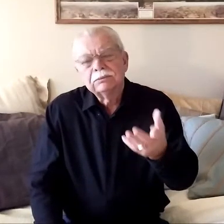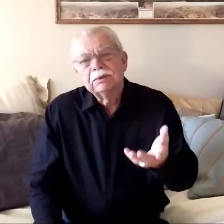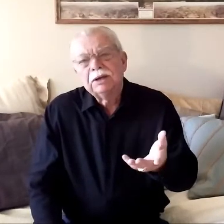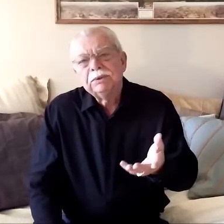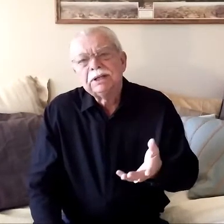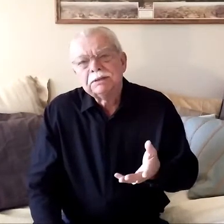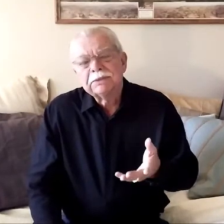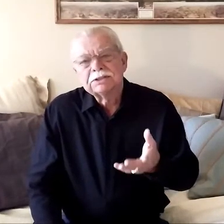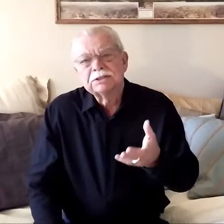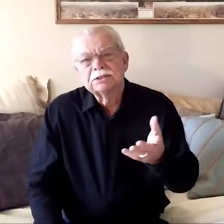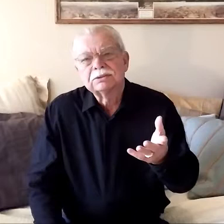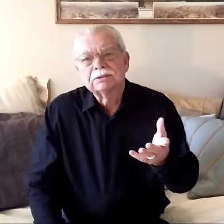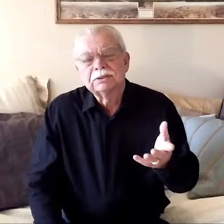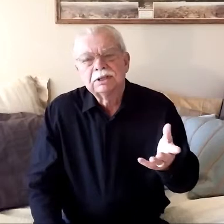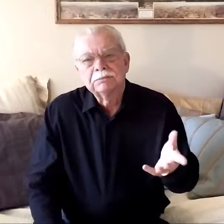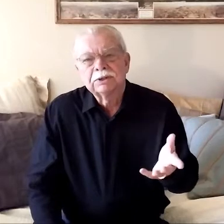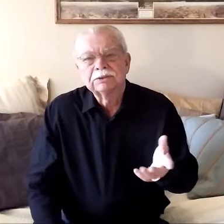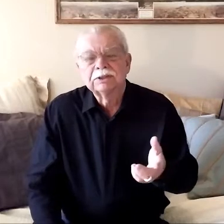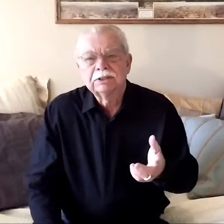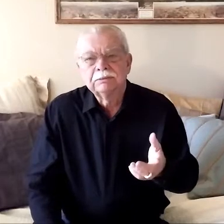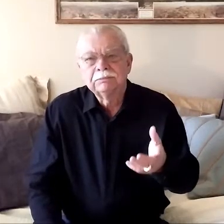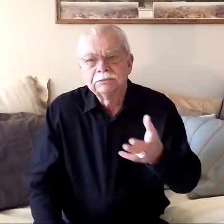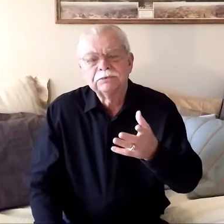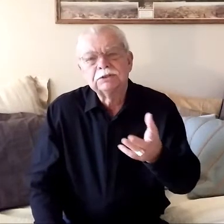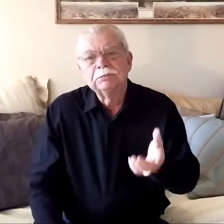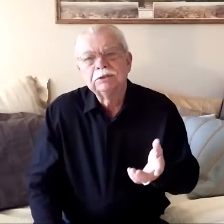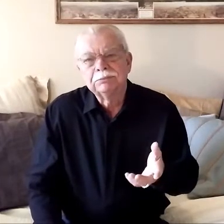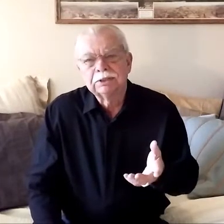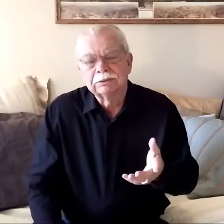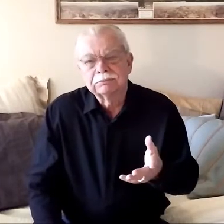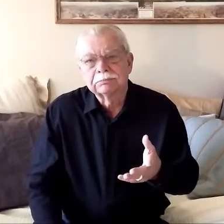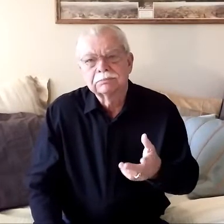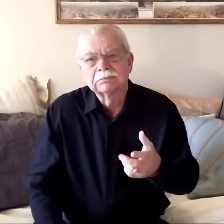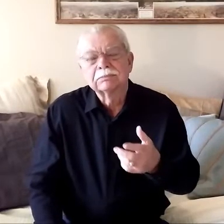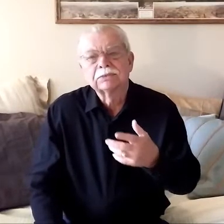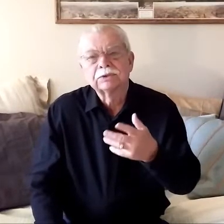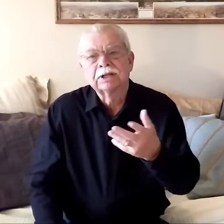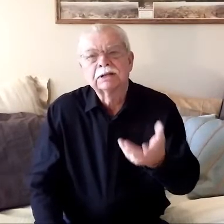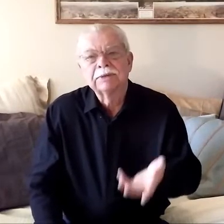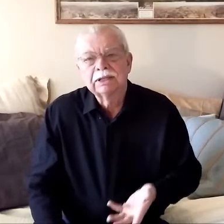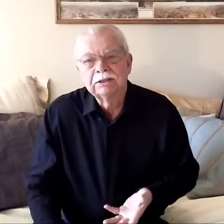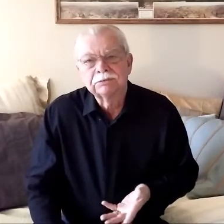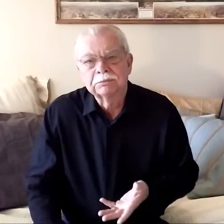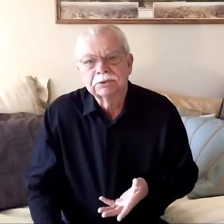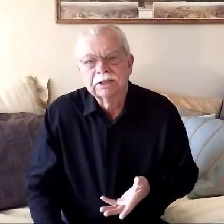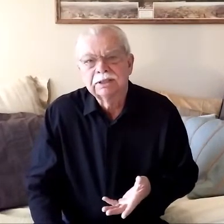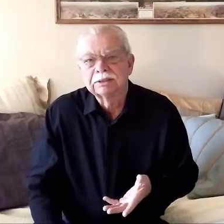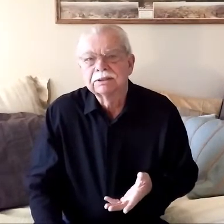i would like my sister tamar to come fix me a meal so that i may eat from her hand